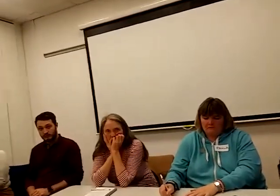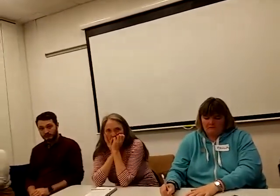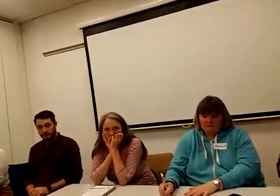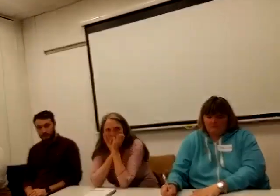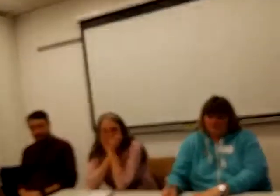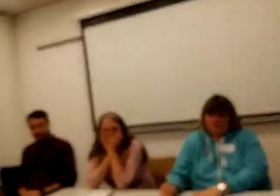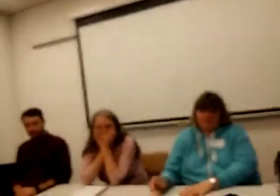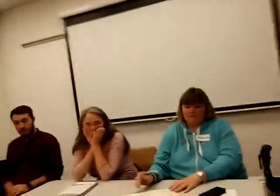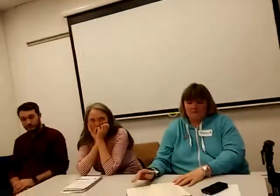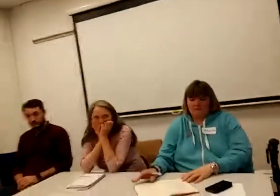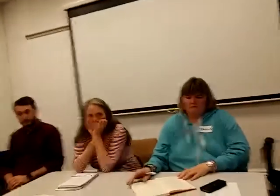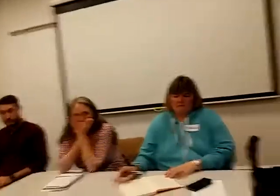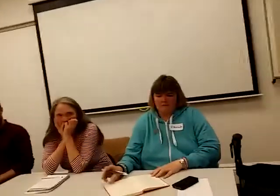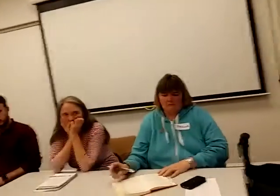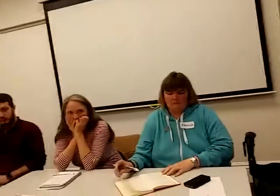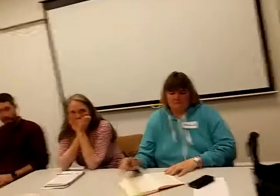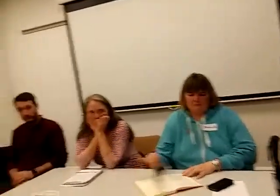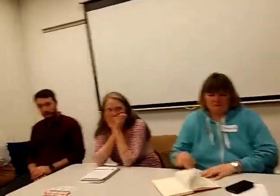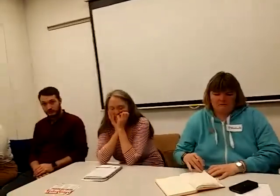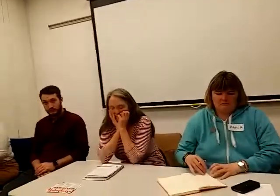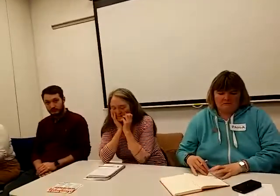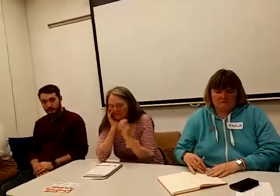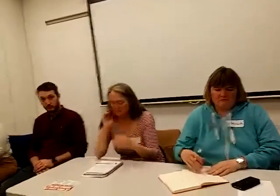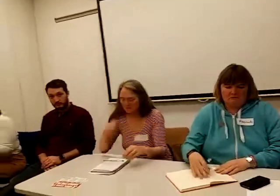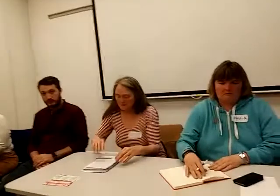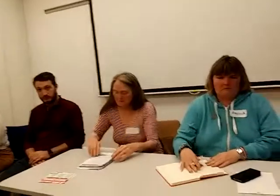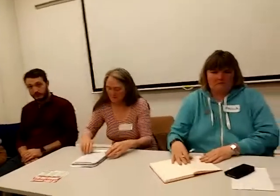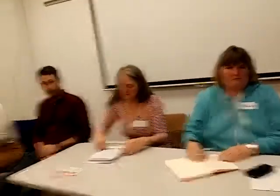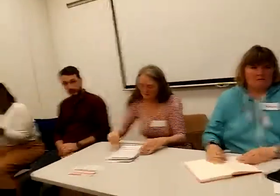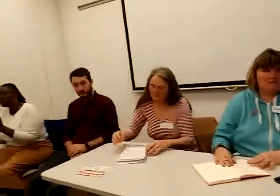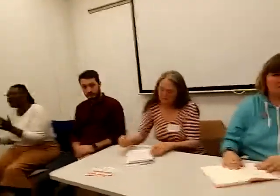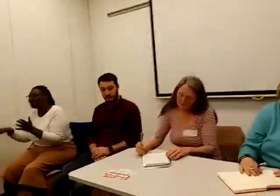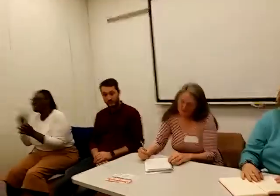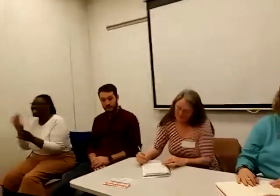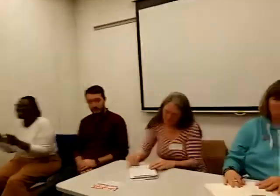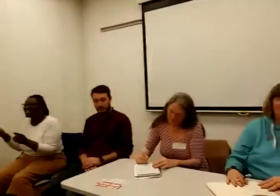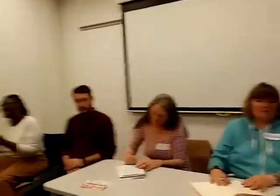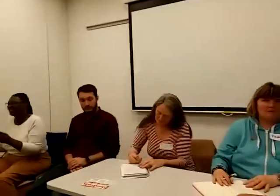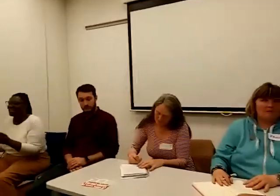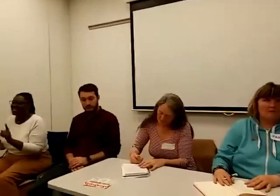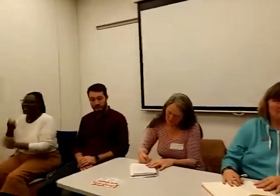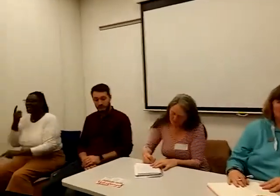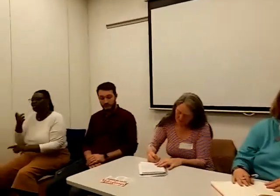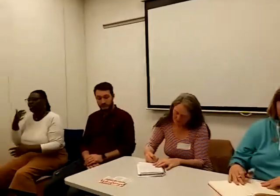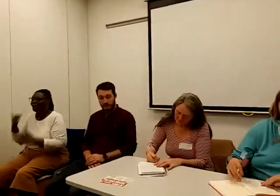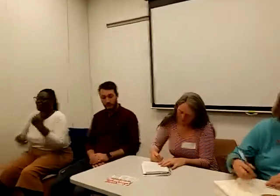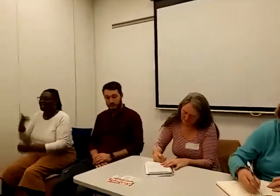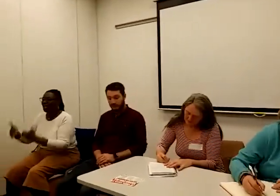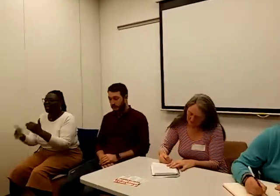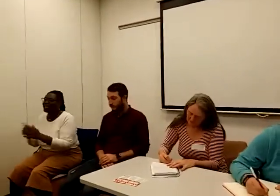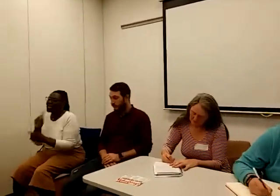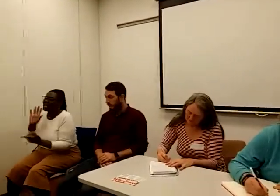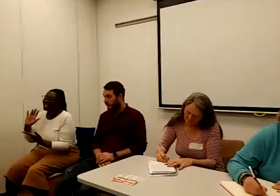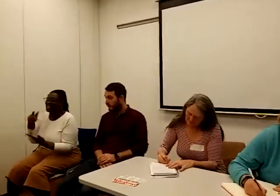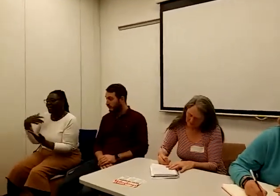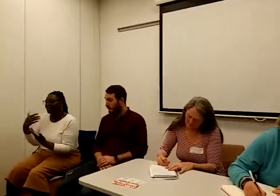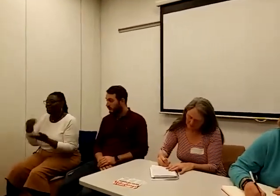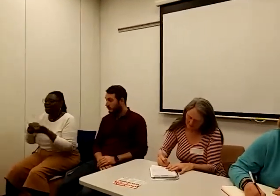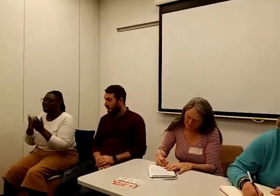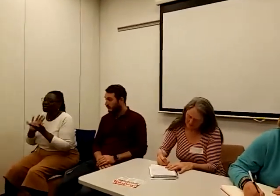going to Shippel. They're to further, because universal credit is a sanctioned machine, it's got sanctions built into it, as a basic organised principle, and they're going to